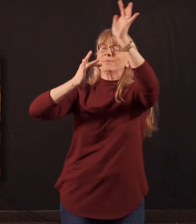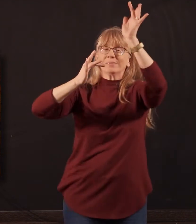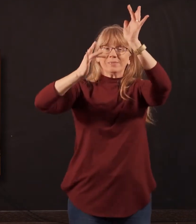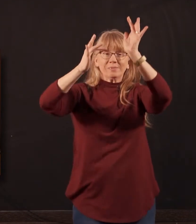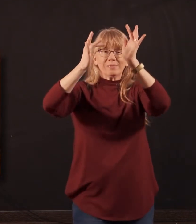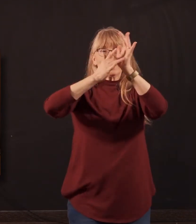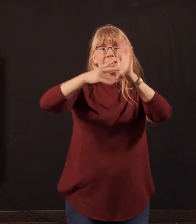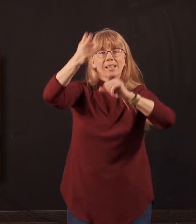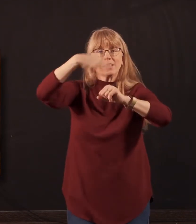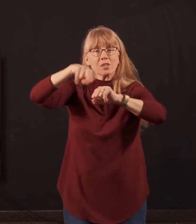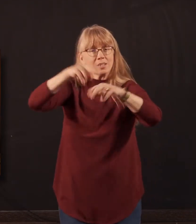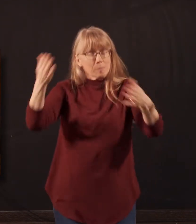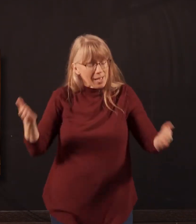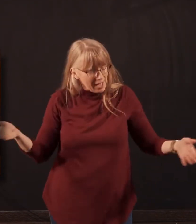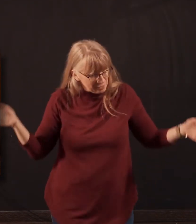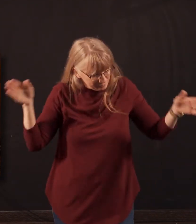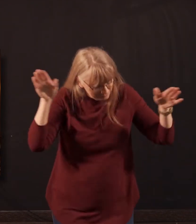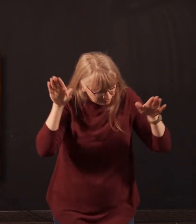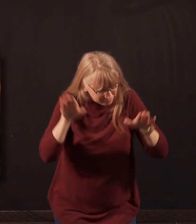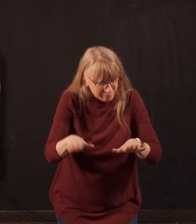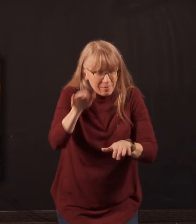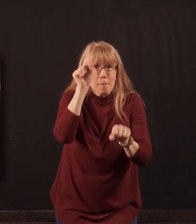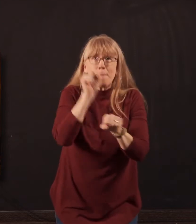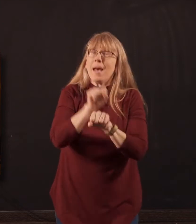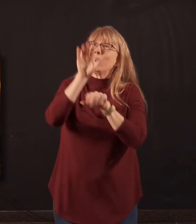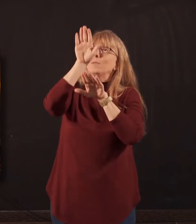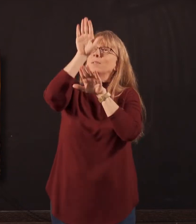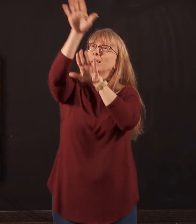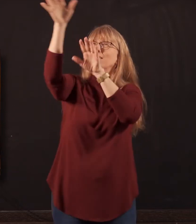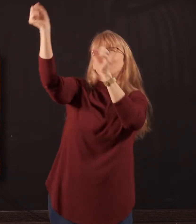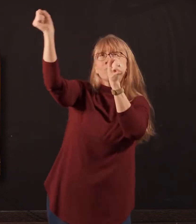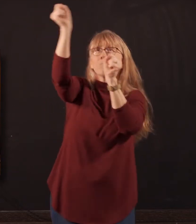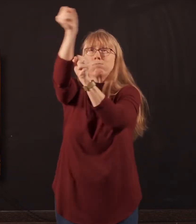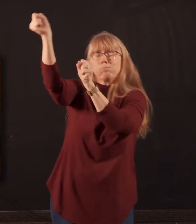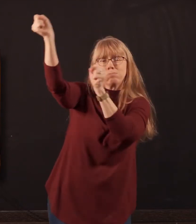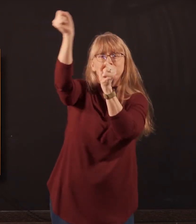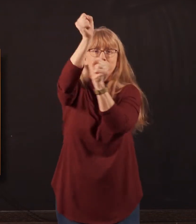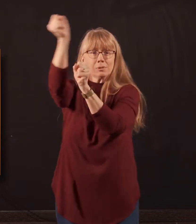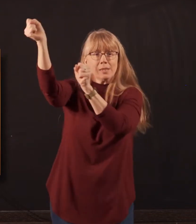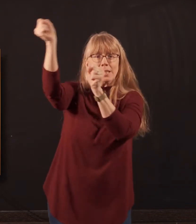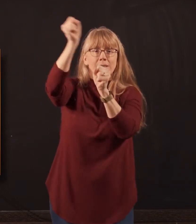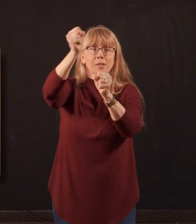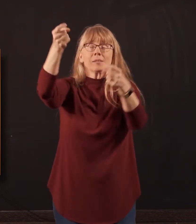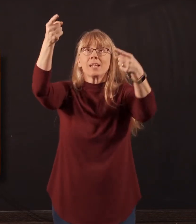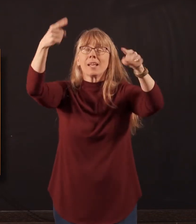Nations bow, mountains shake, at the